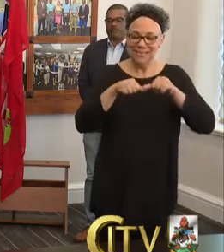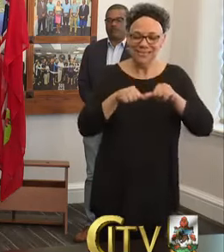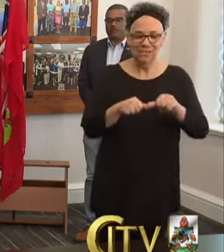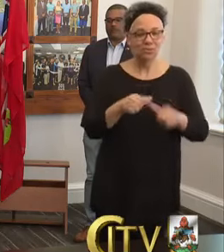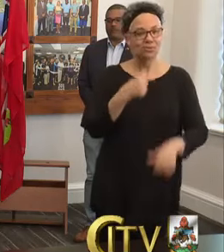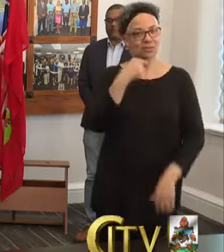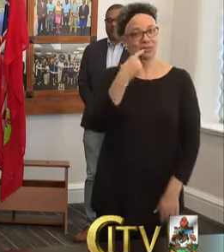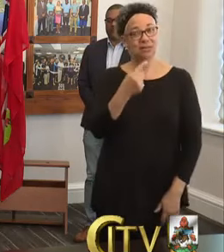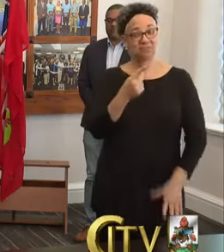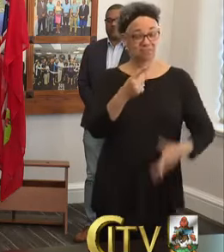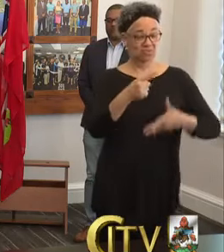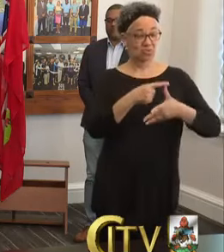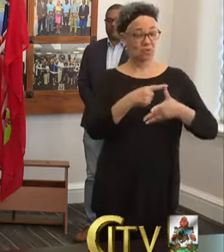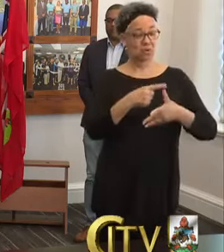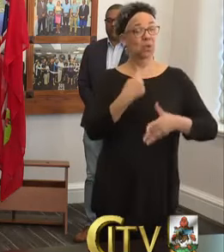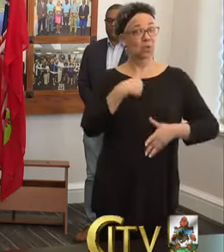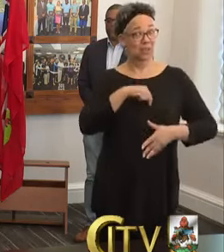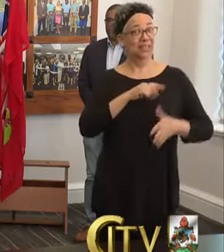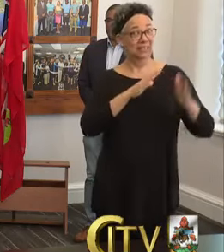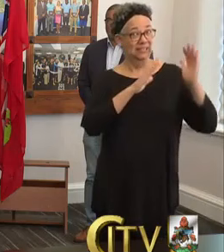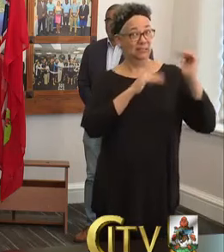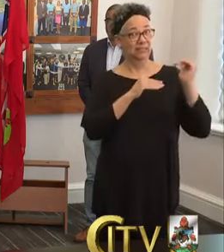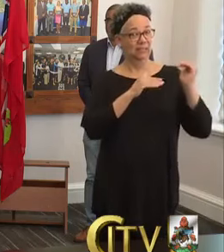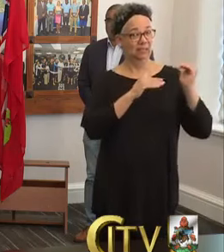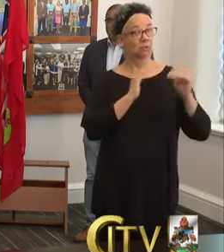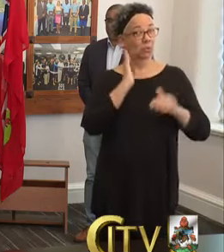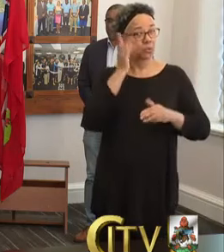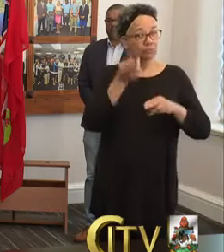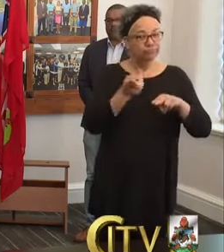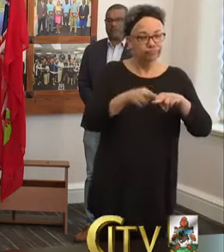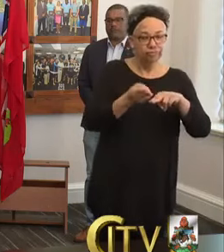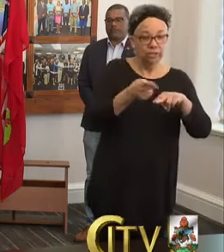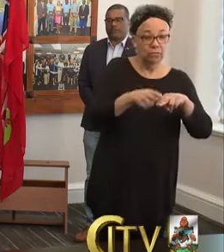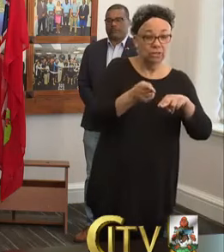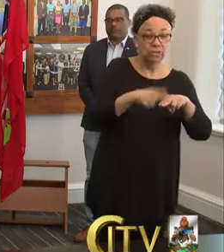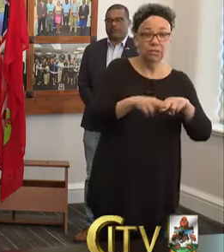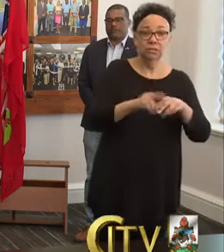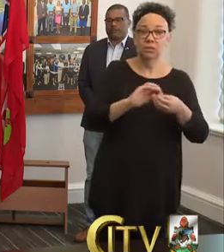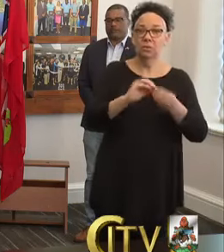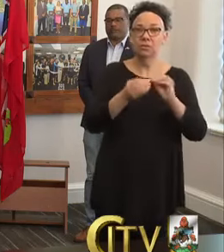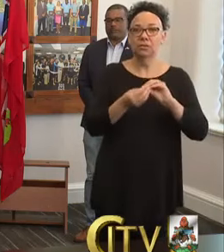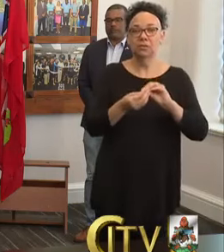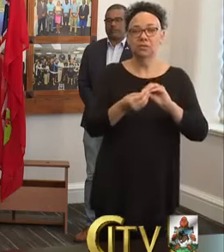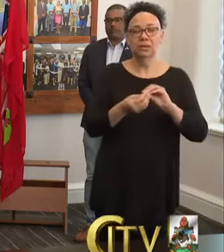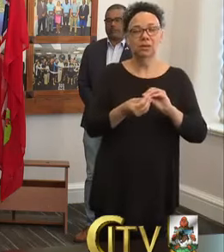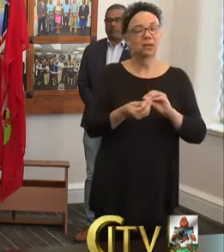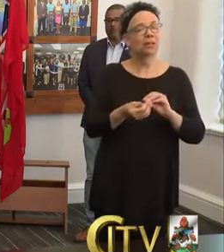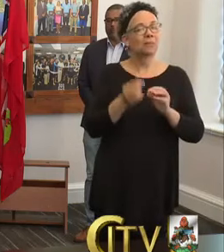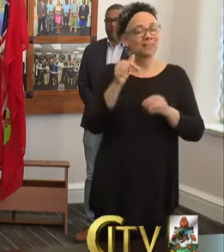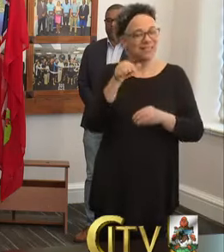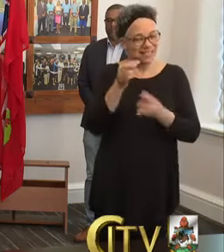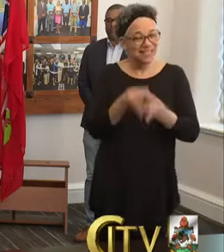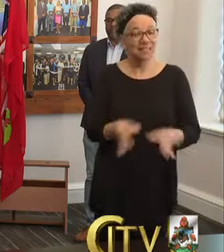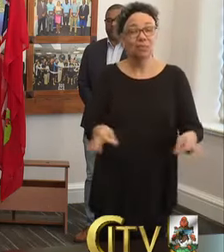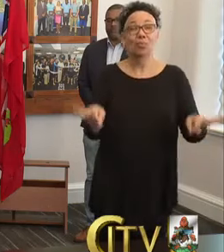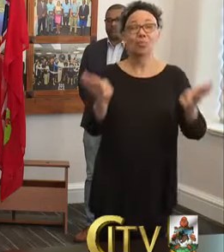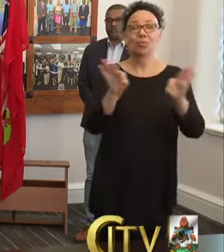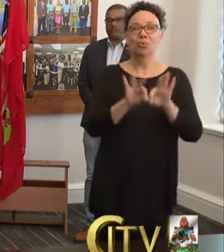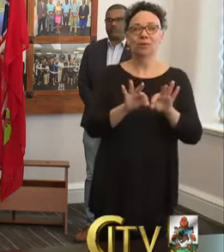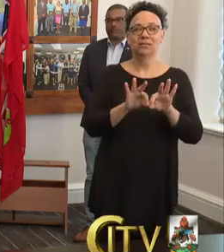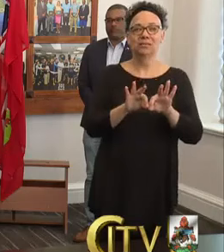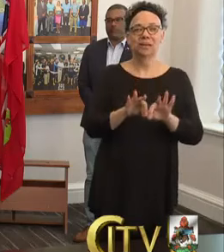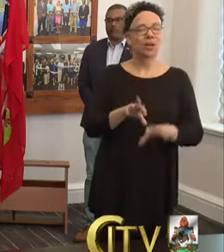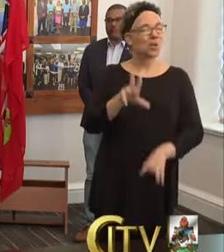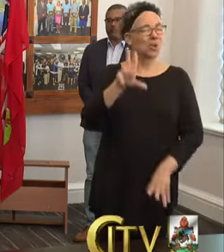one, that it is expected that we would have an increase in numbers. Here is what is key, that there is no